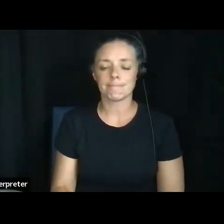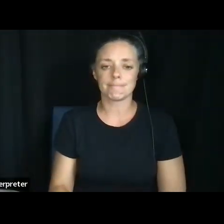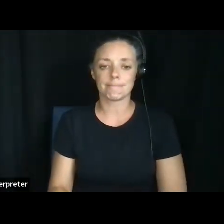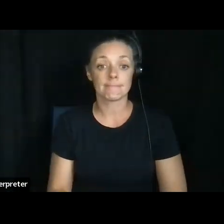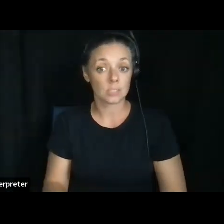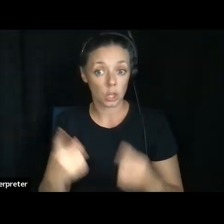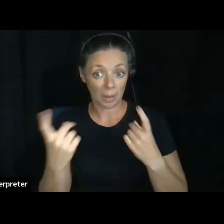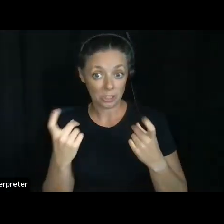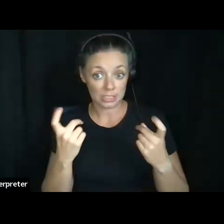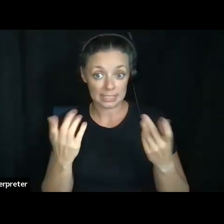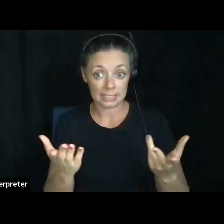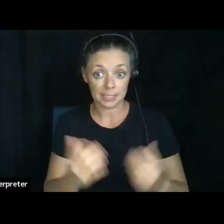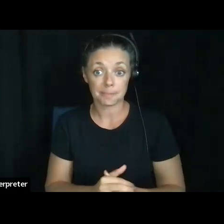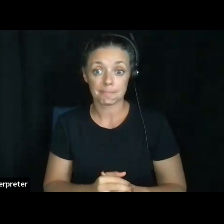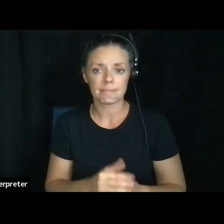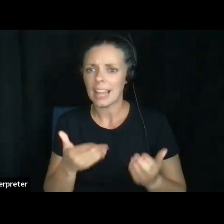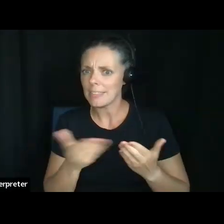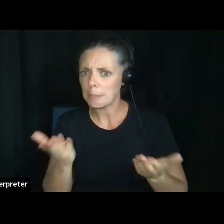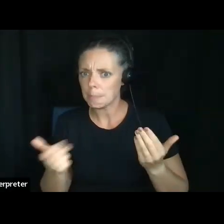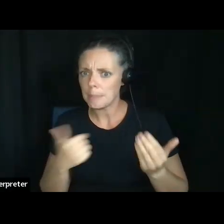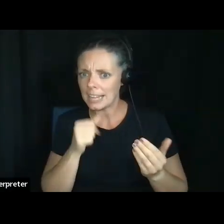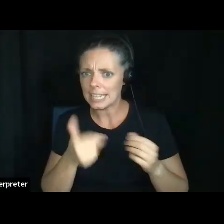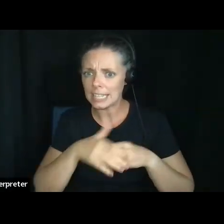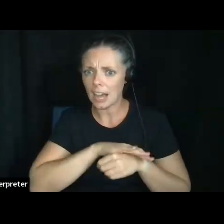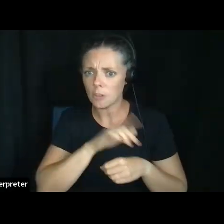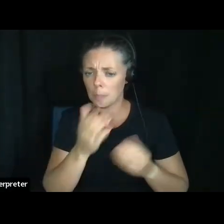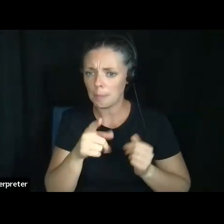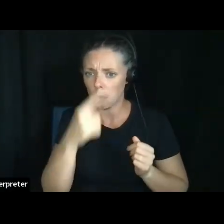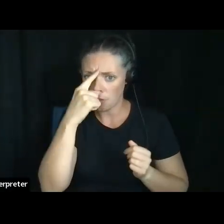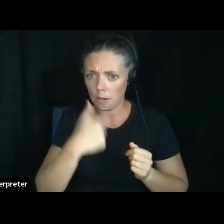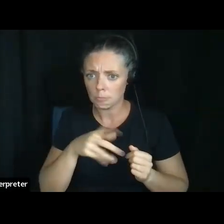questions, things I didn't cover that you guys thought I would.